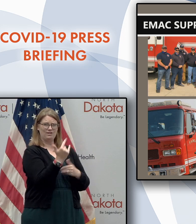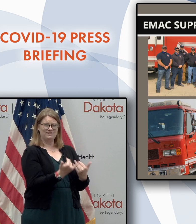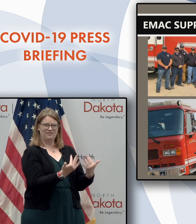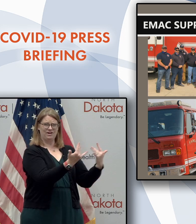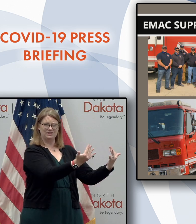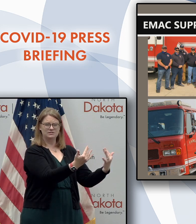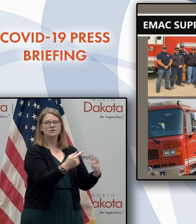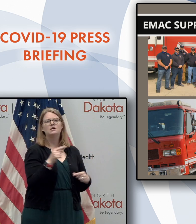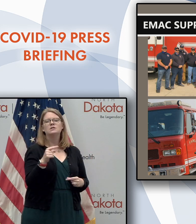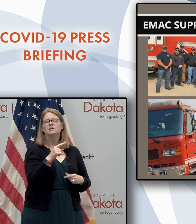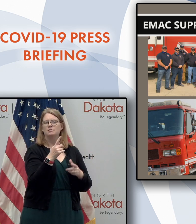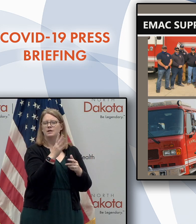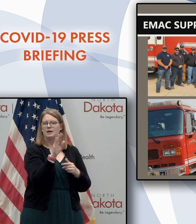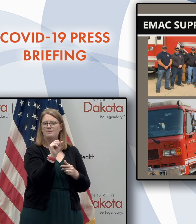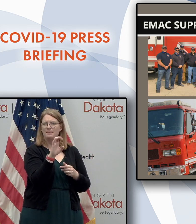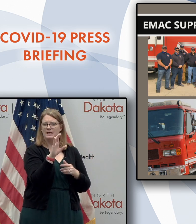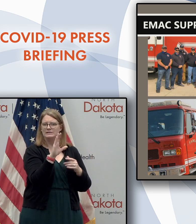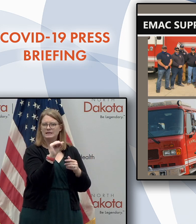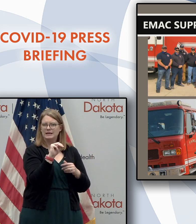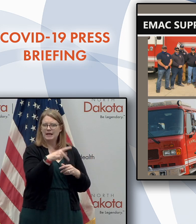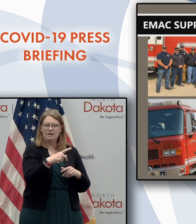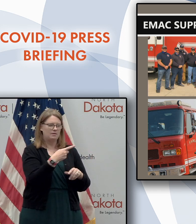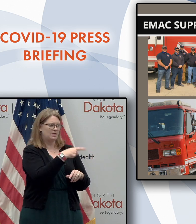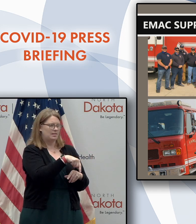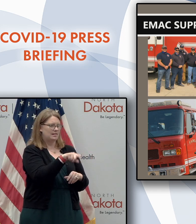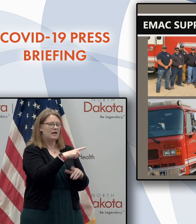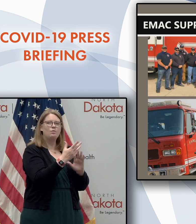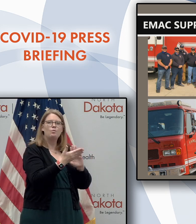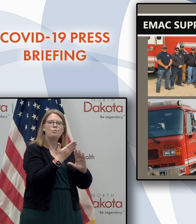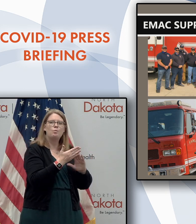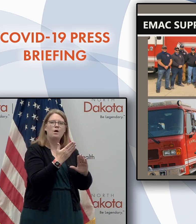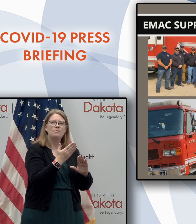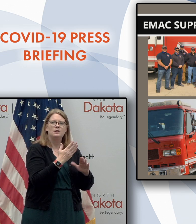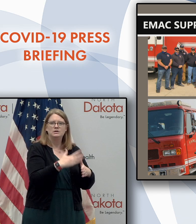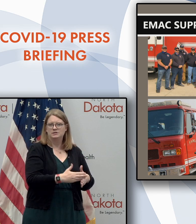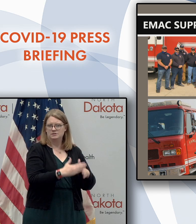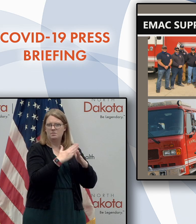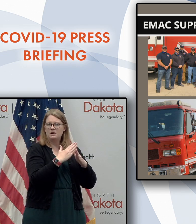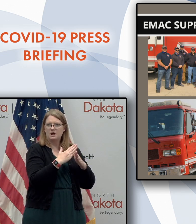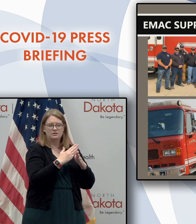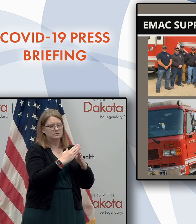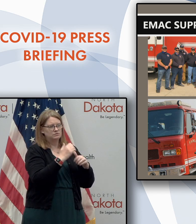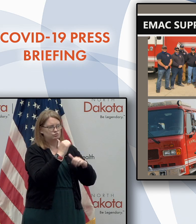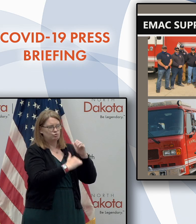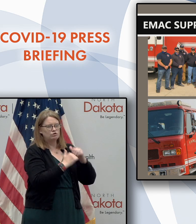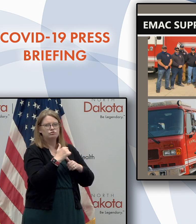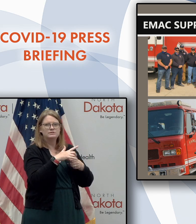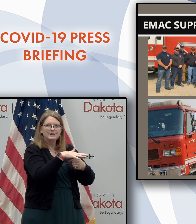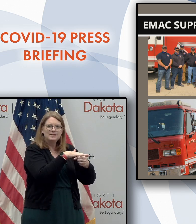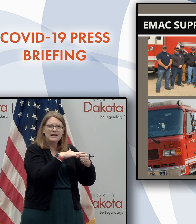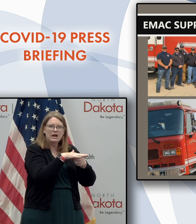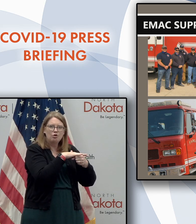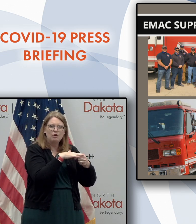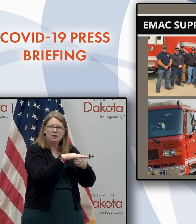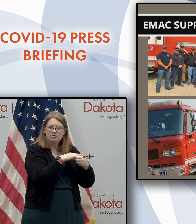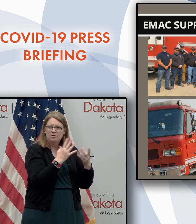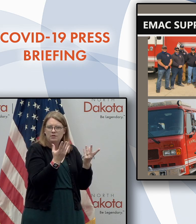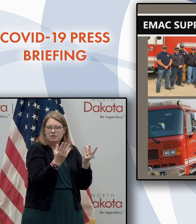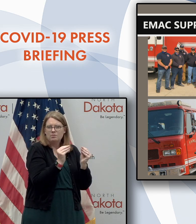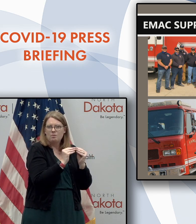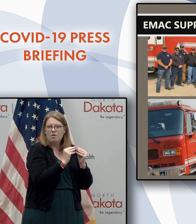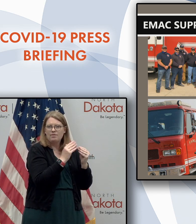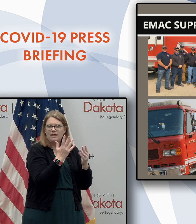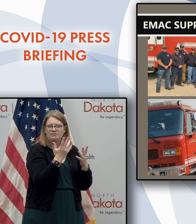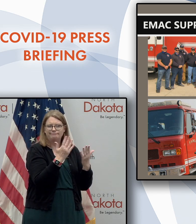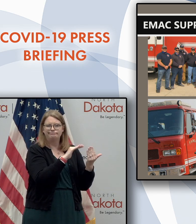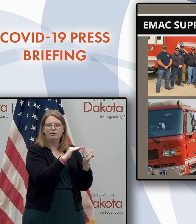located at a base camp in Oregon where they'll operate their engines to protect, uh, uh, uh, which would be more typical of urban